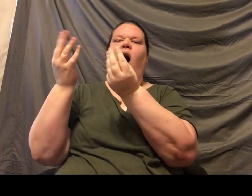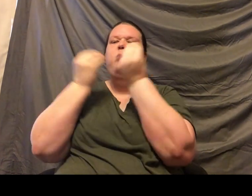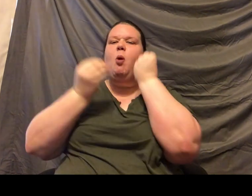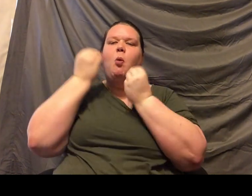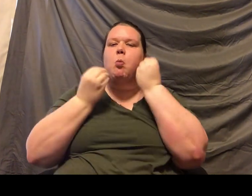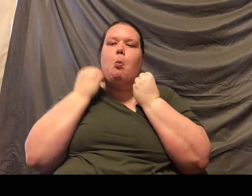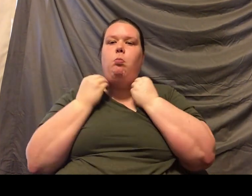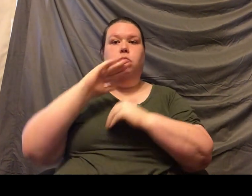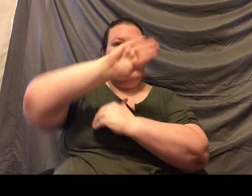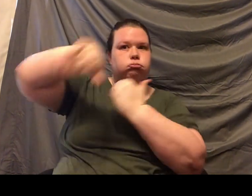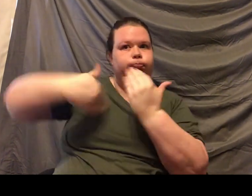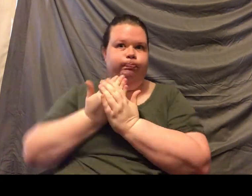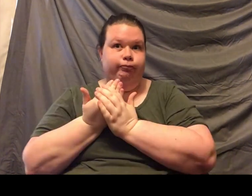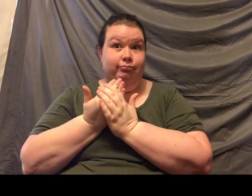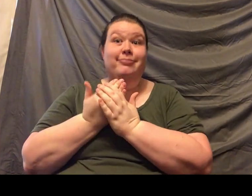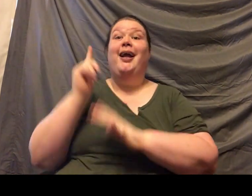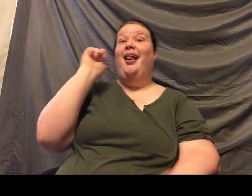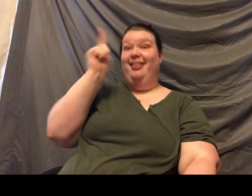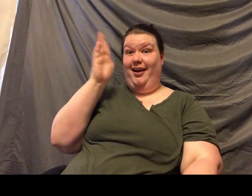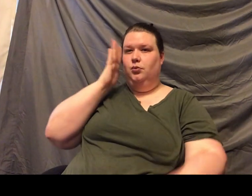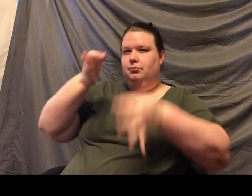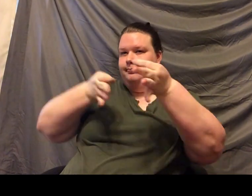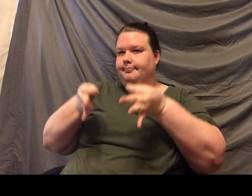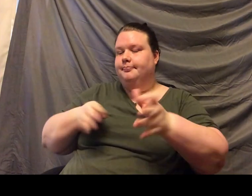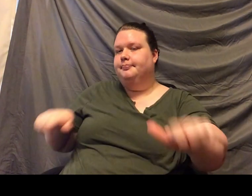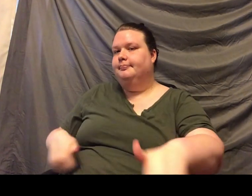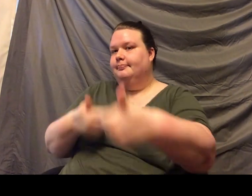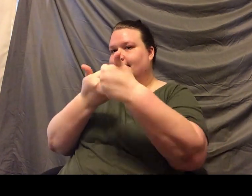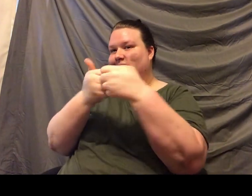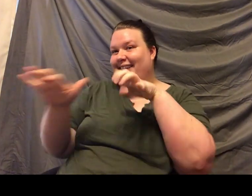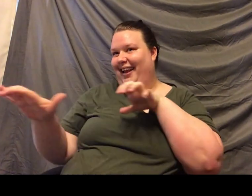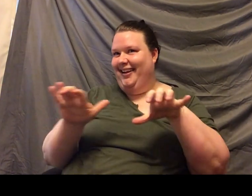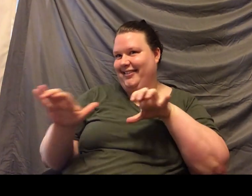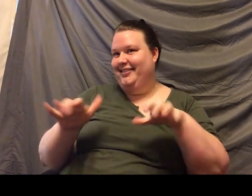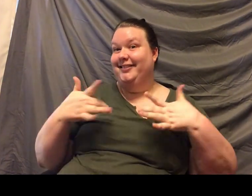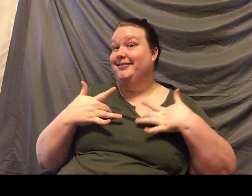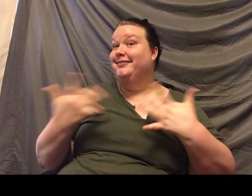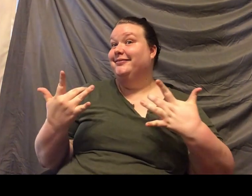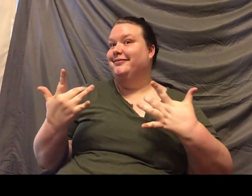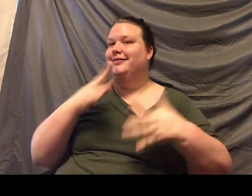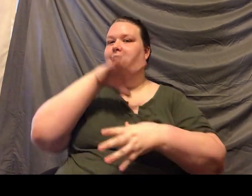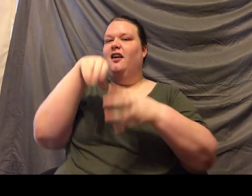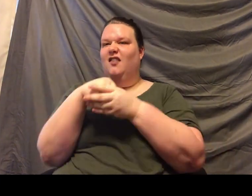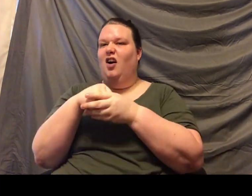We do have a challenge for you guys. We do have an activity that I'm going to tell you about a little bit later. And that has to do with what they do eat out in the wild.